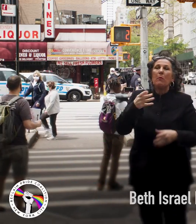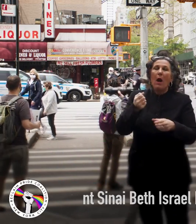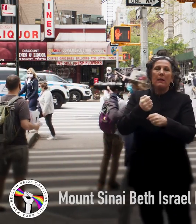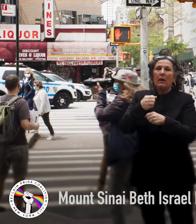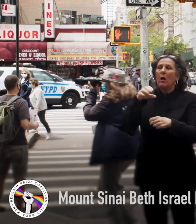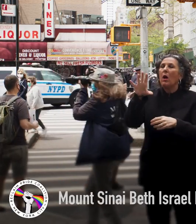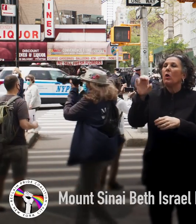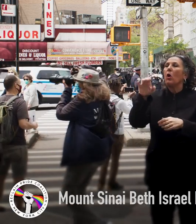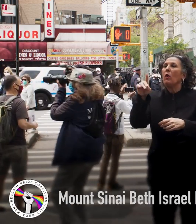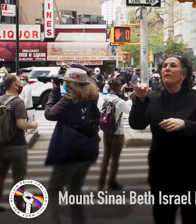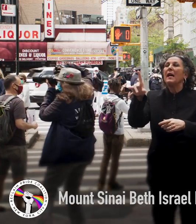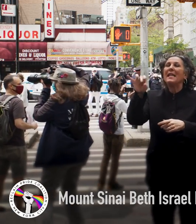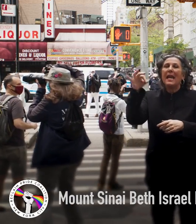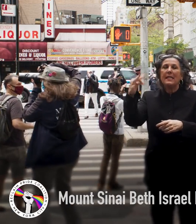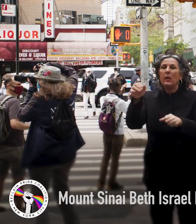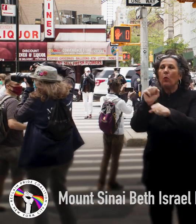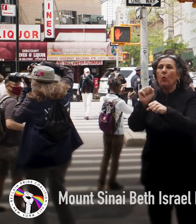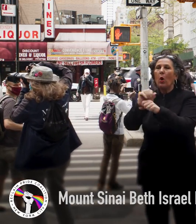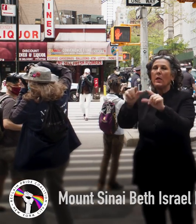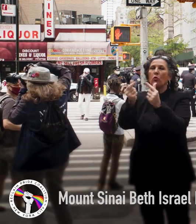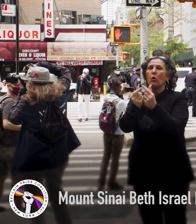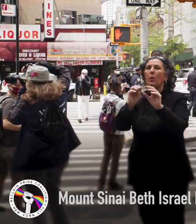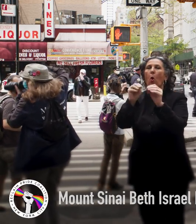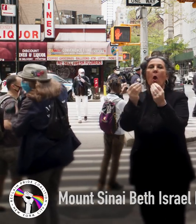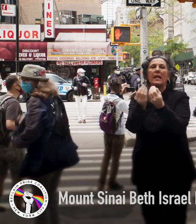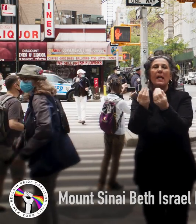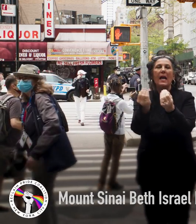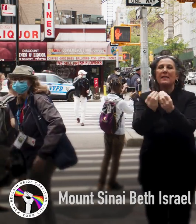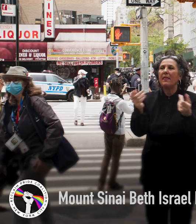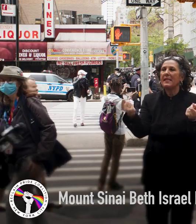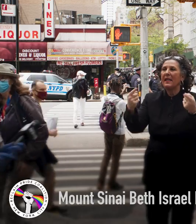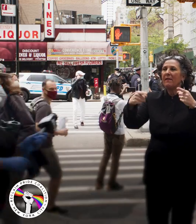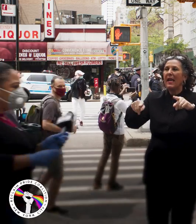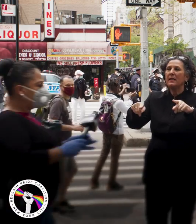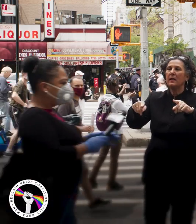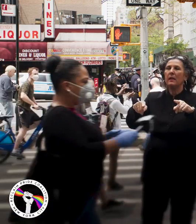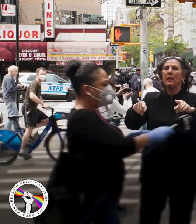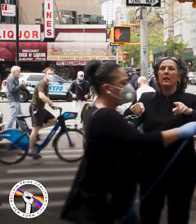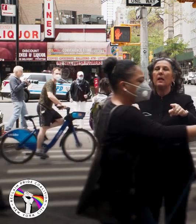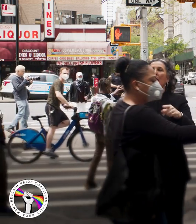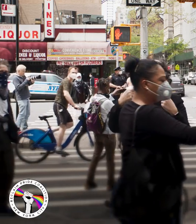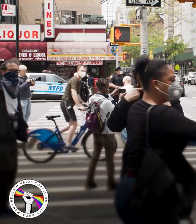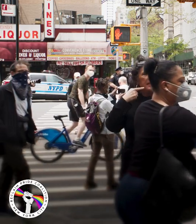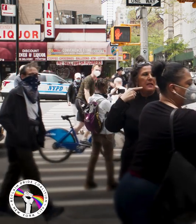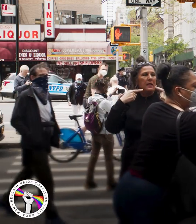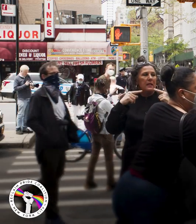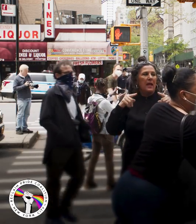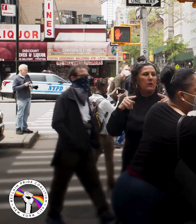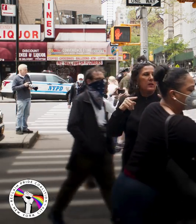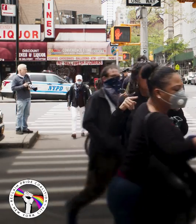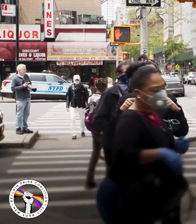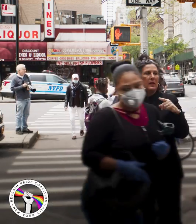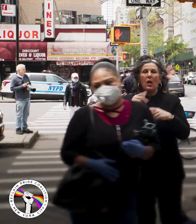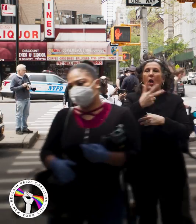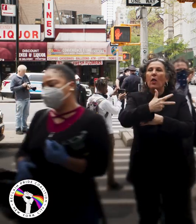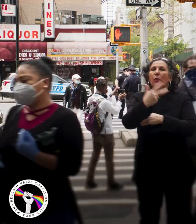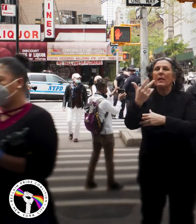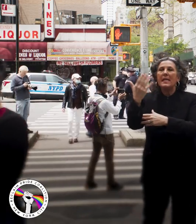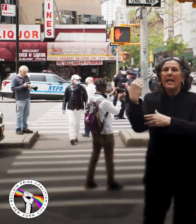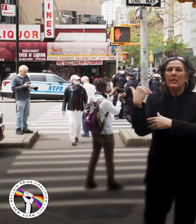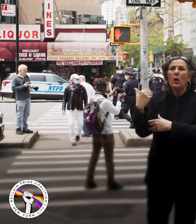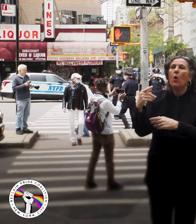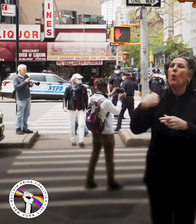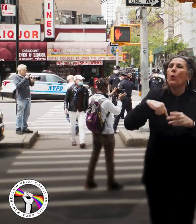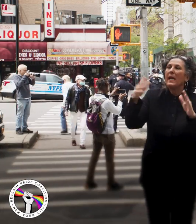COVID-19 response working group organized this event. When we announced this press conference three days ago,